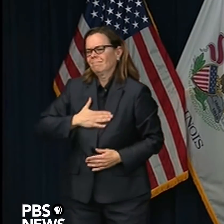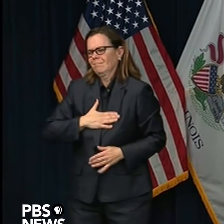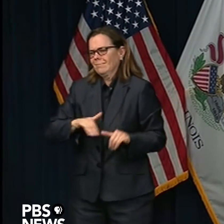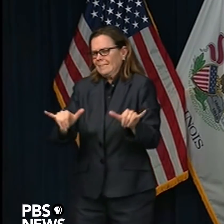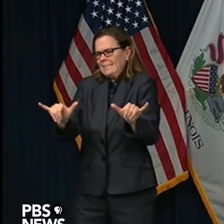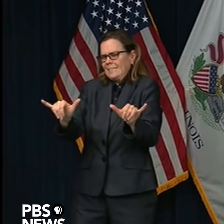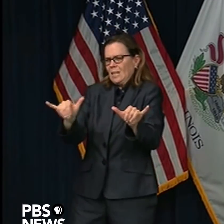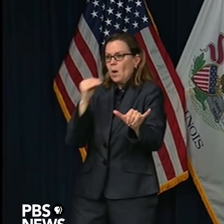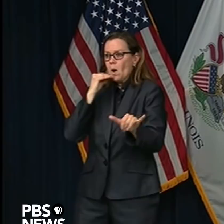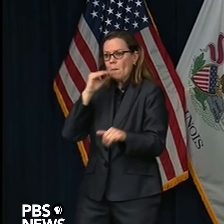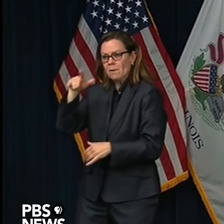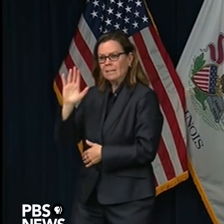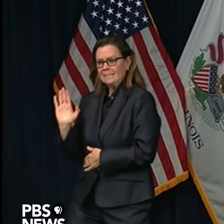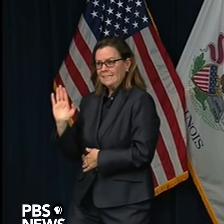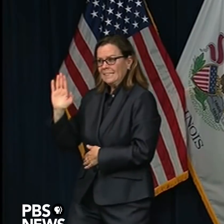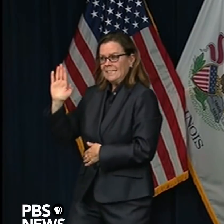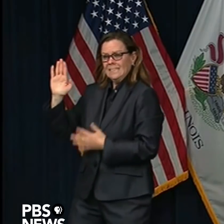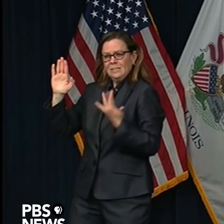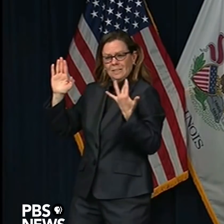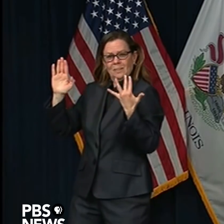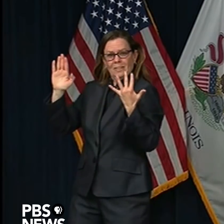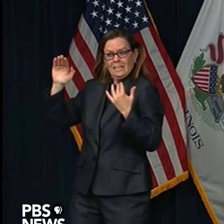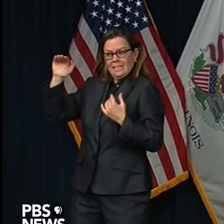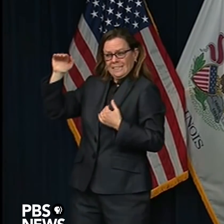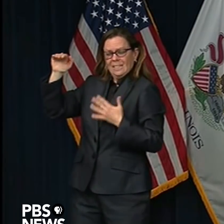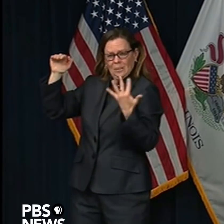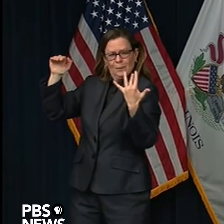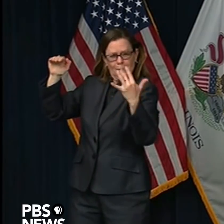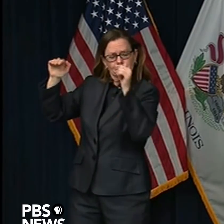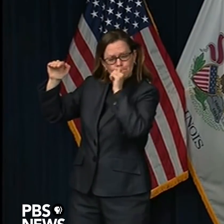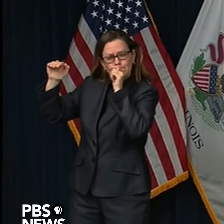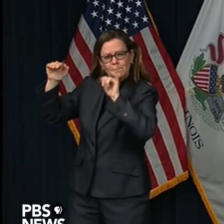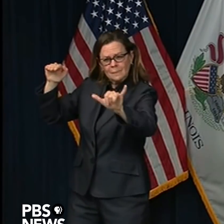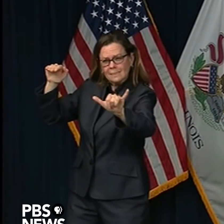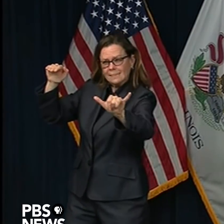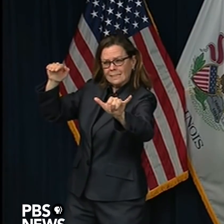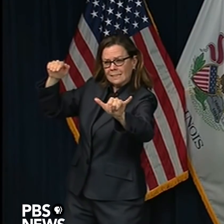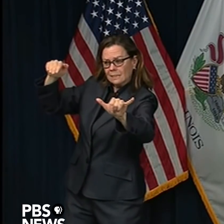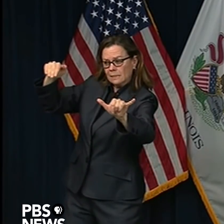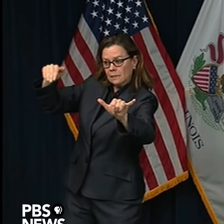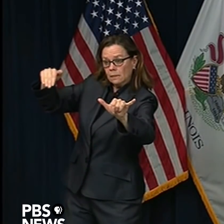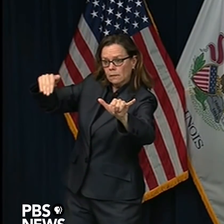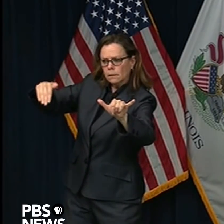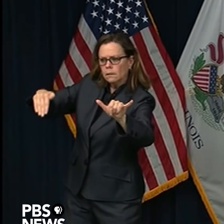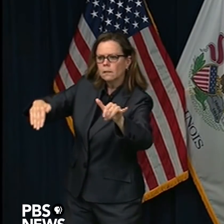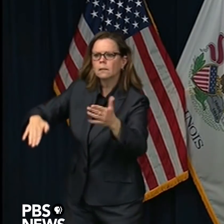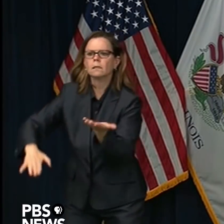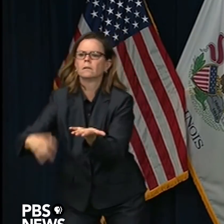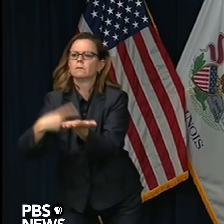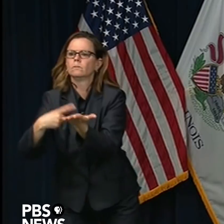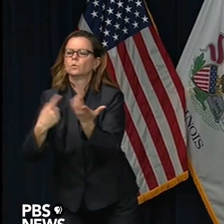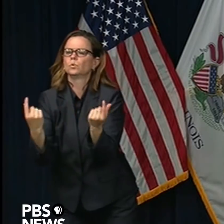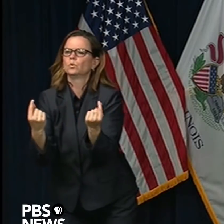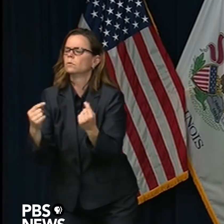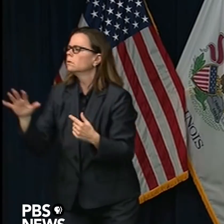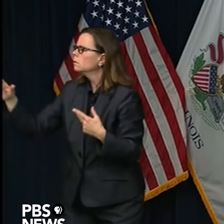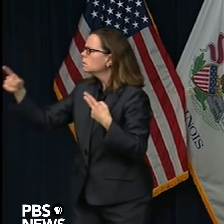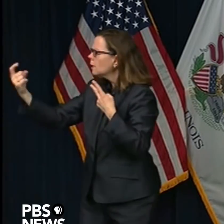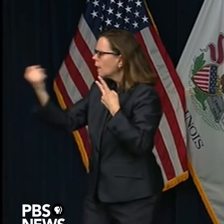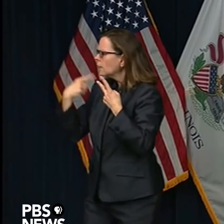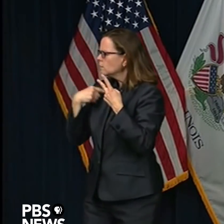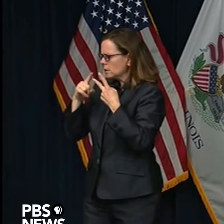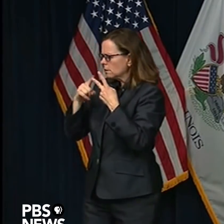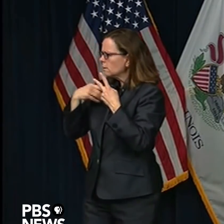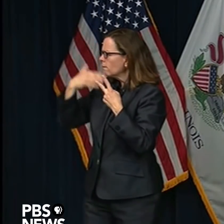a little bit more. On the second point, which was, sorry, the question about whether we're... Do you think it will be lifted